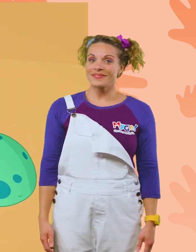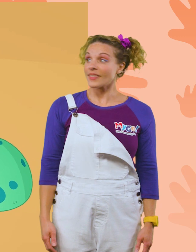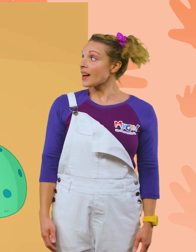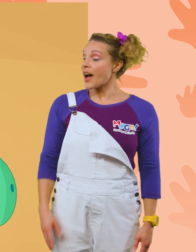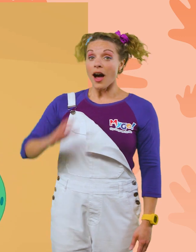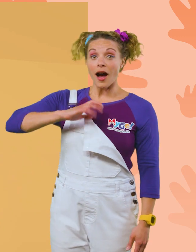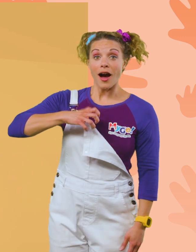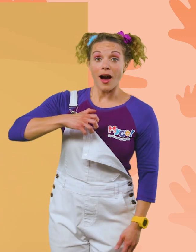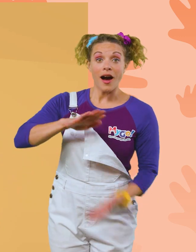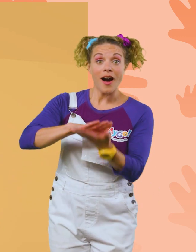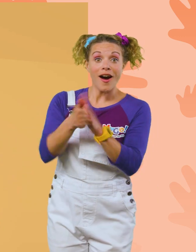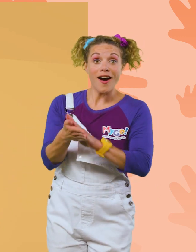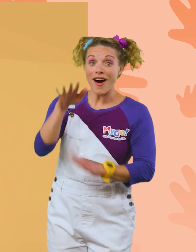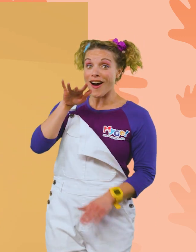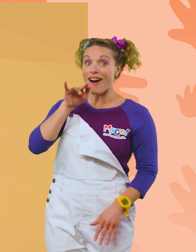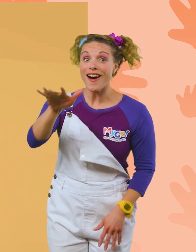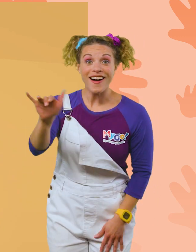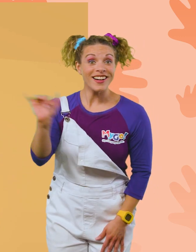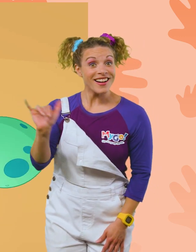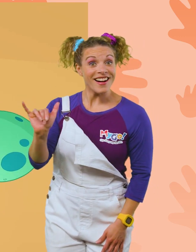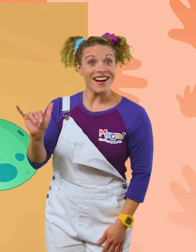Morphle! Morph into a dragon, too!